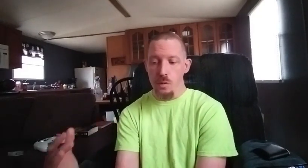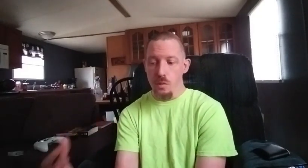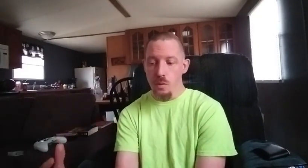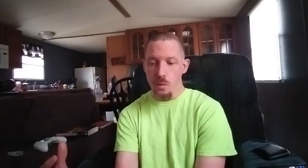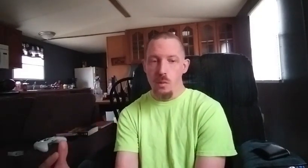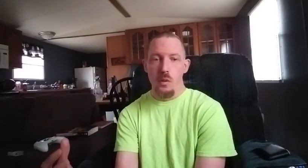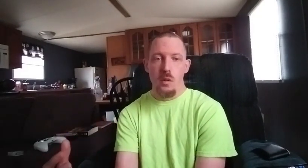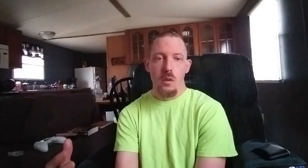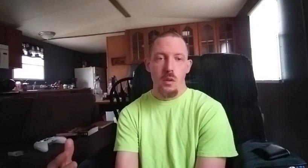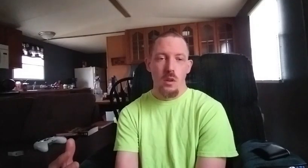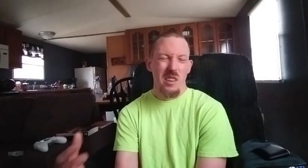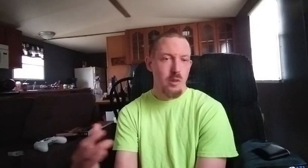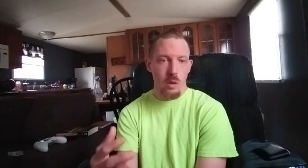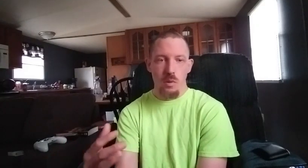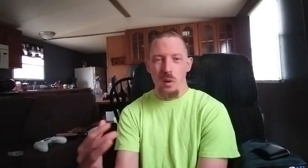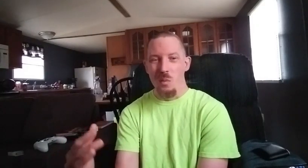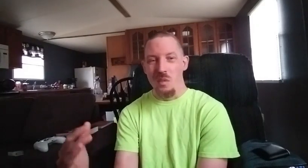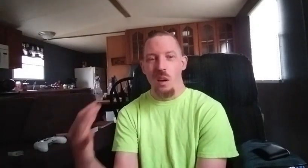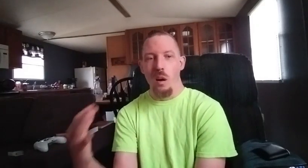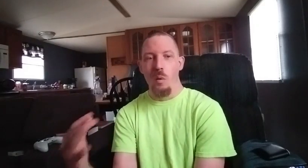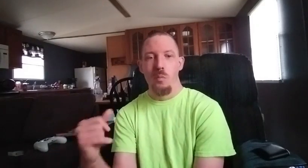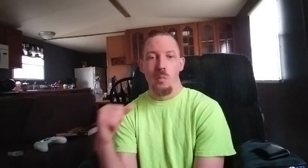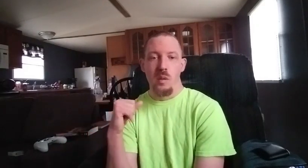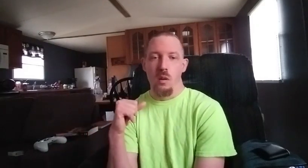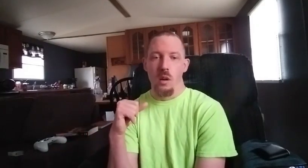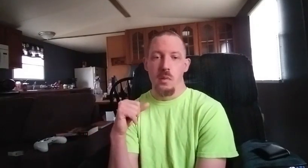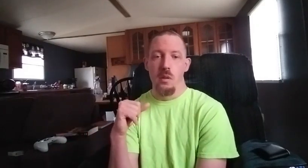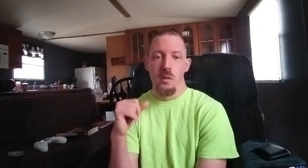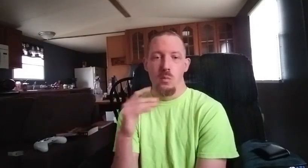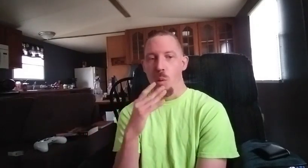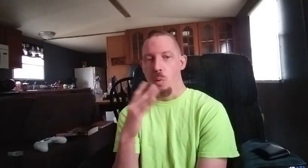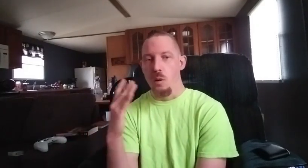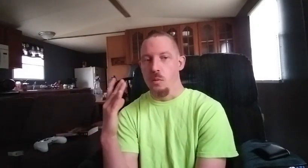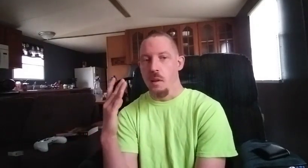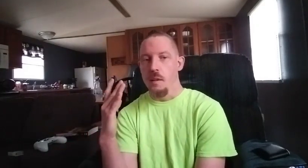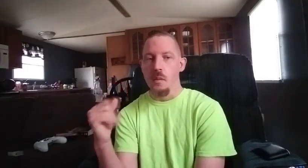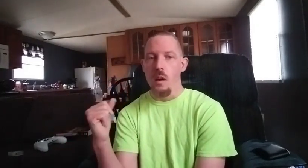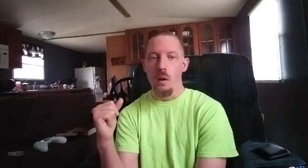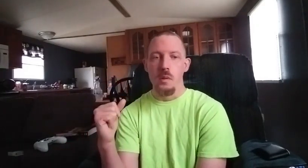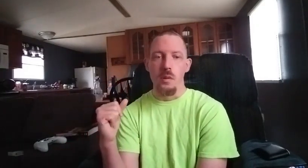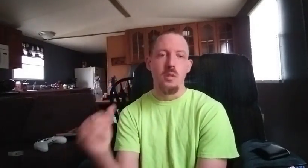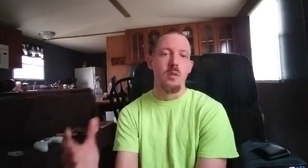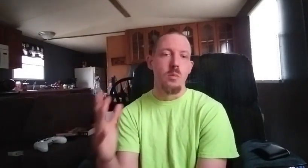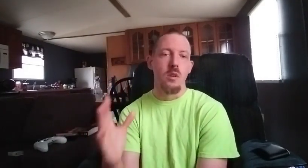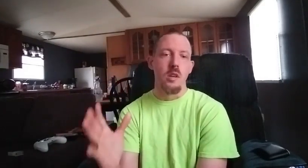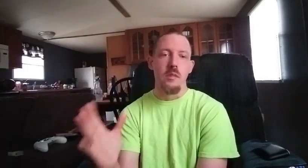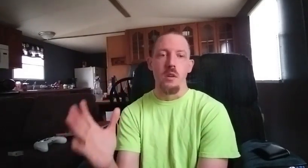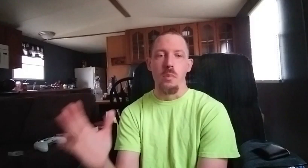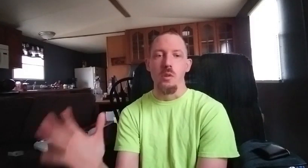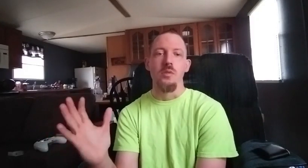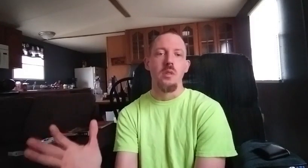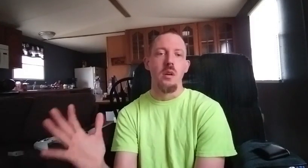to do never throw in the towel that's all i'm saying ever throwing that towel because you don't want to give up on yourself